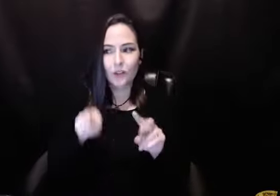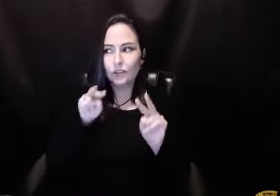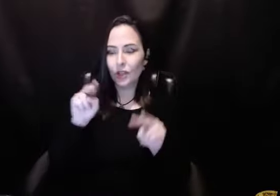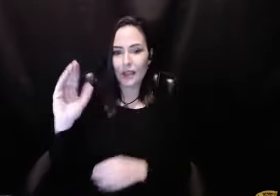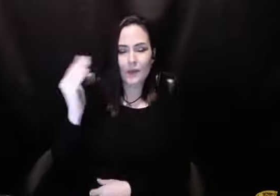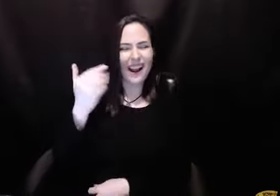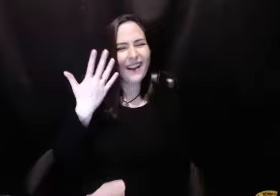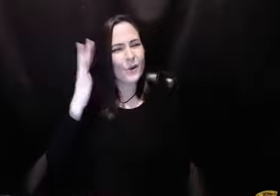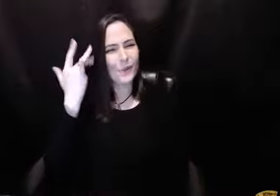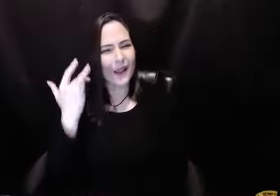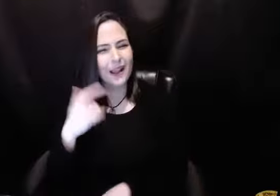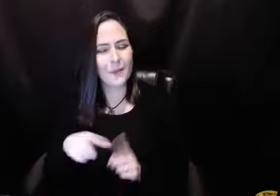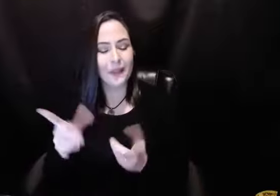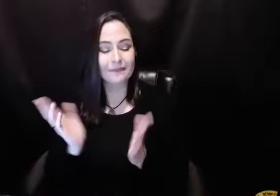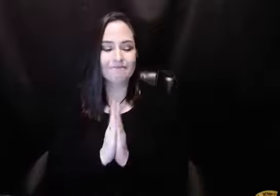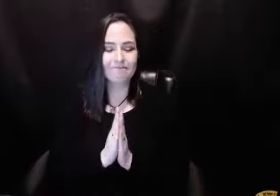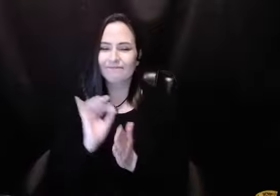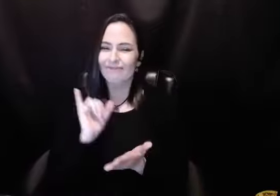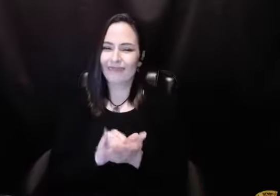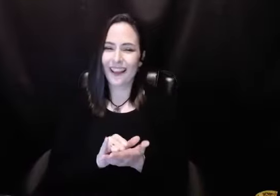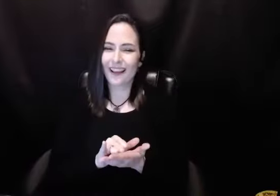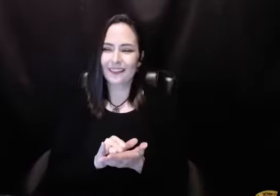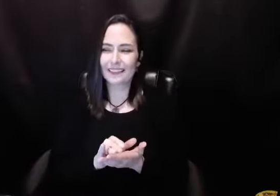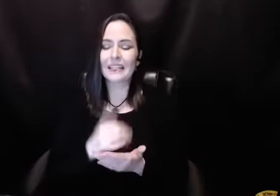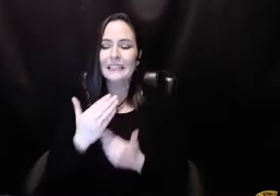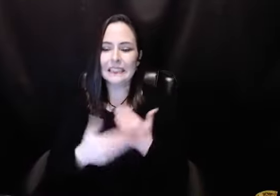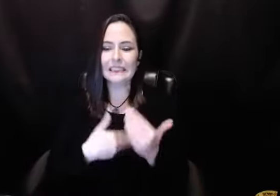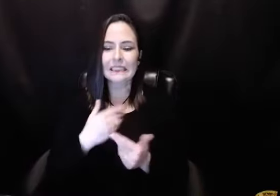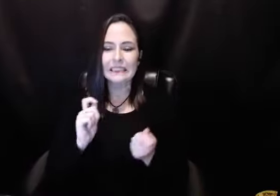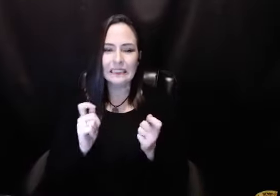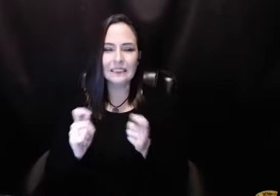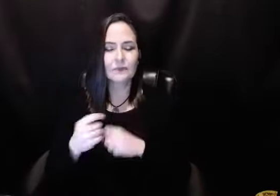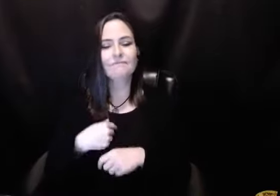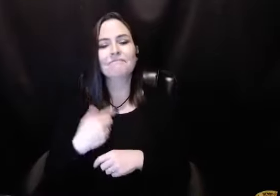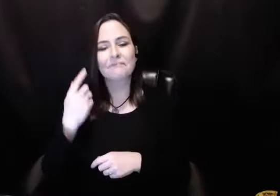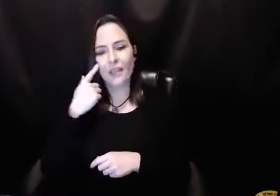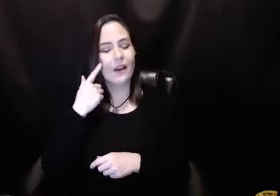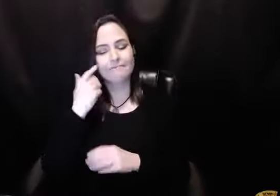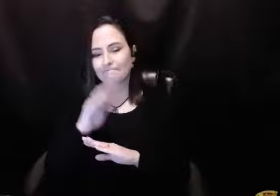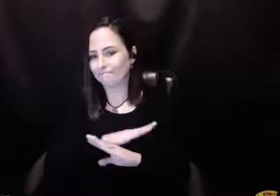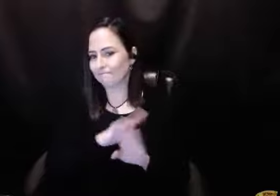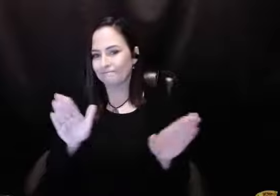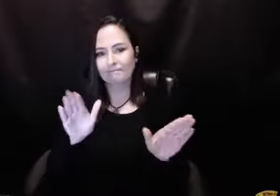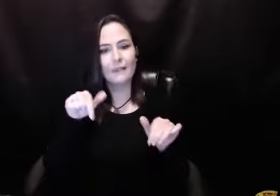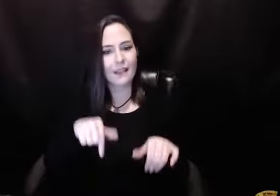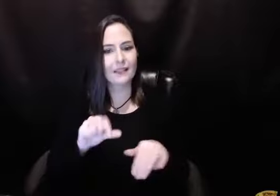clothes because I couldn't stand in front of the mirror. Whatever that was about me, don't know. But that just developed.